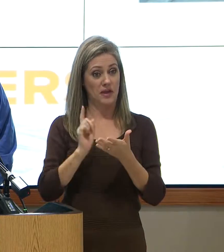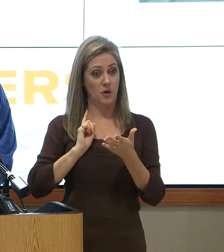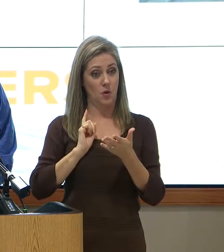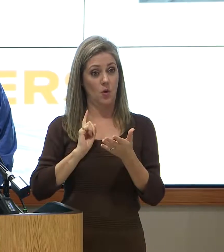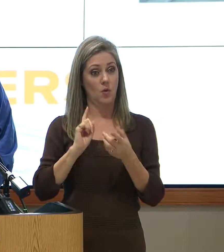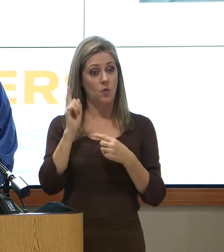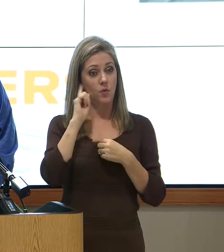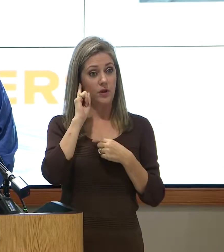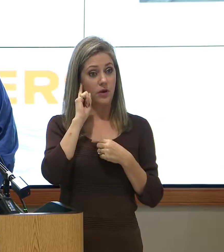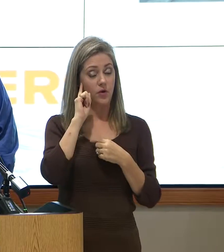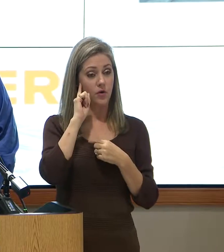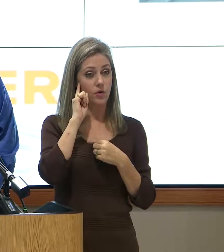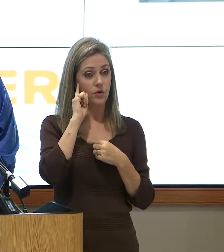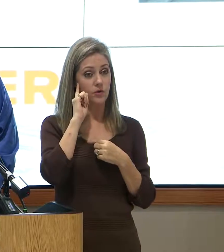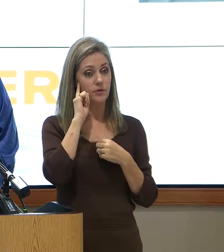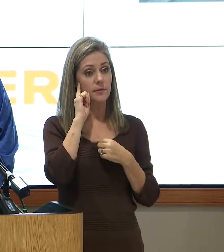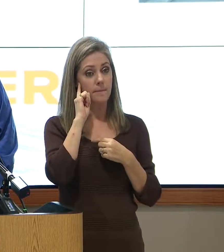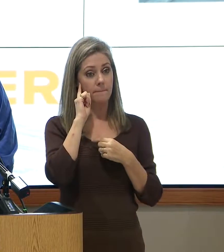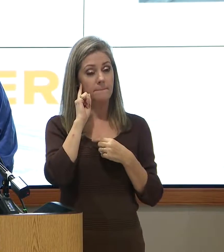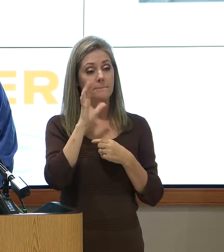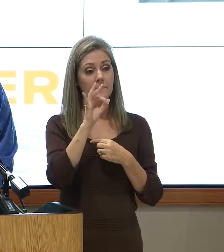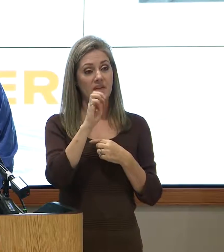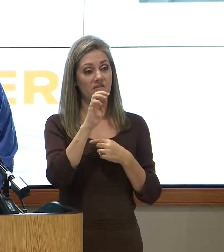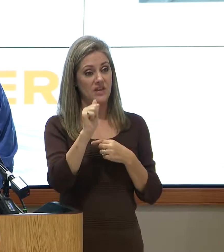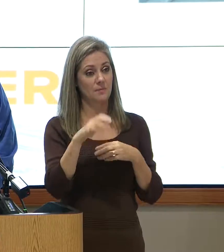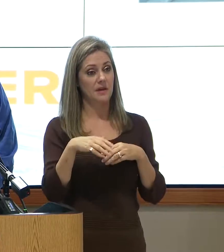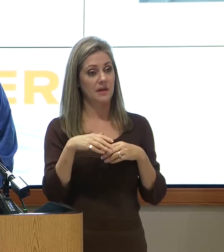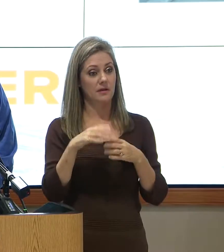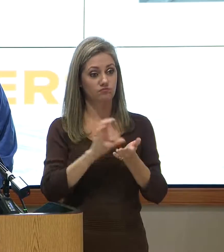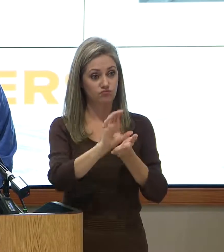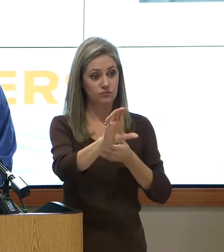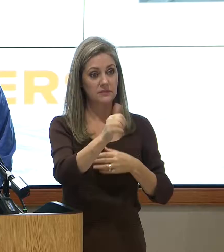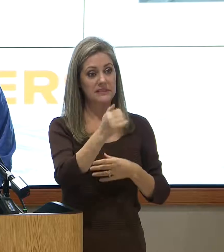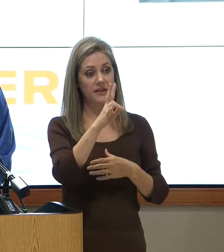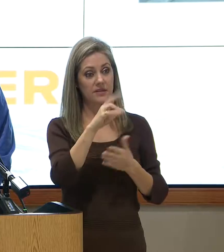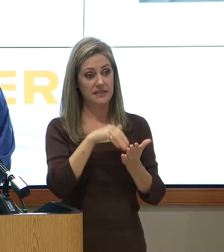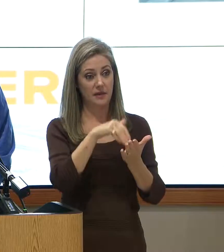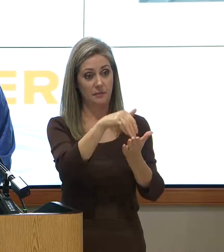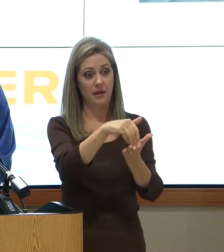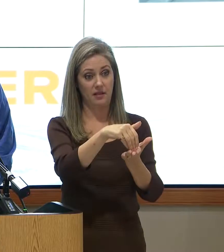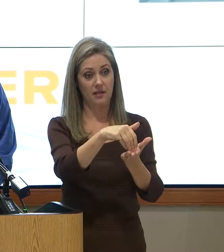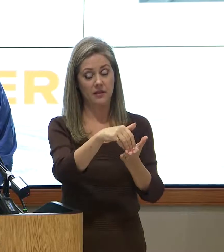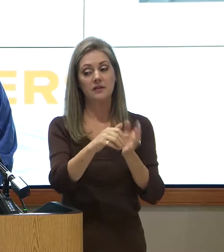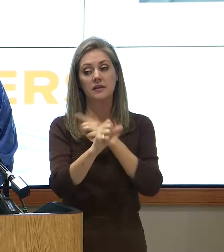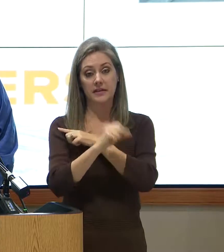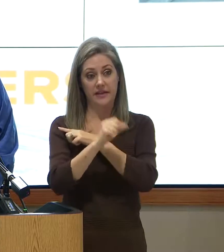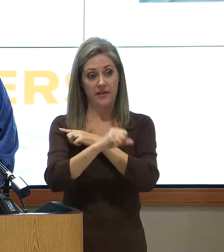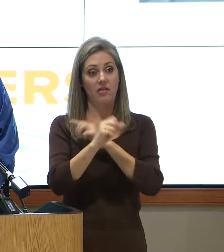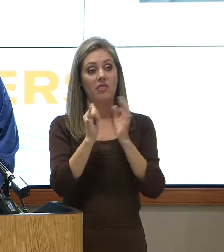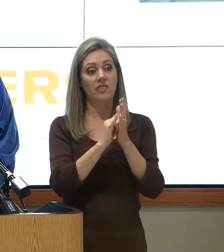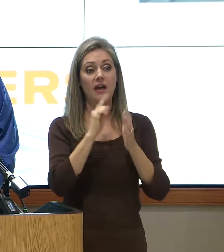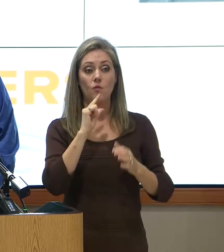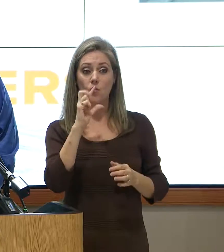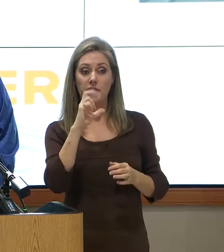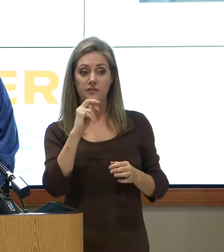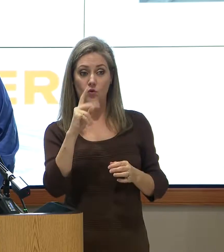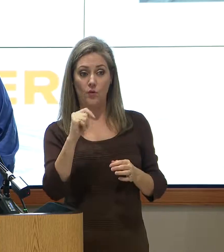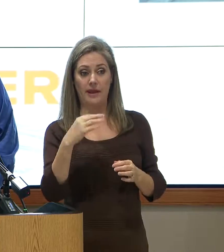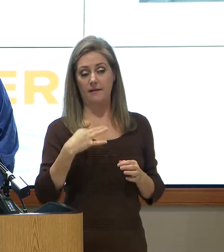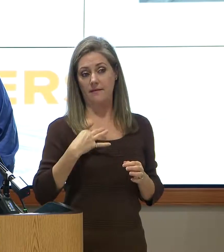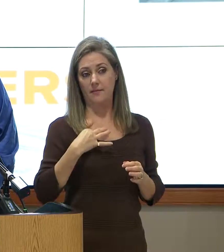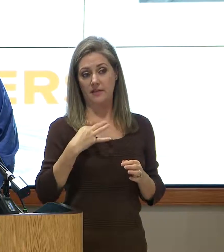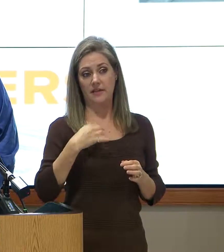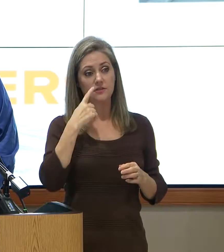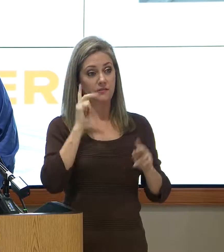heard that you had given $17 million to do that. Right, so that was a grant application that was made available